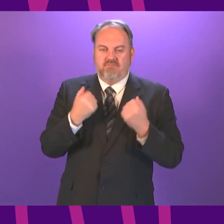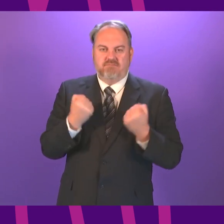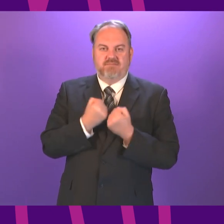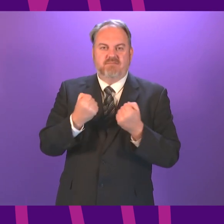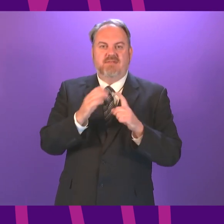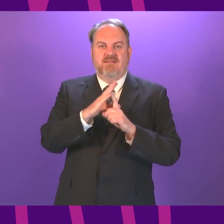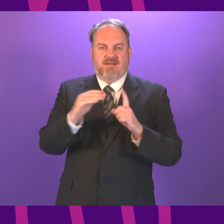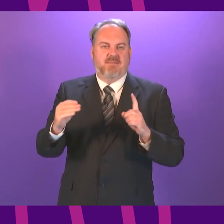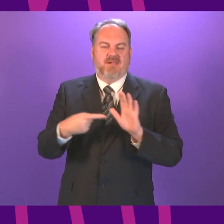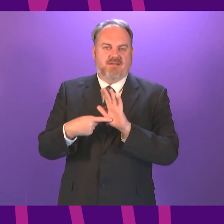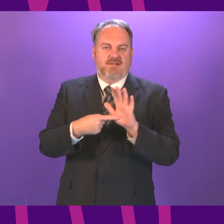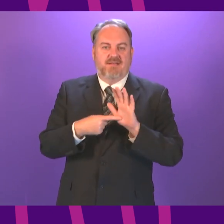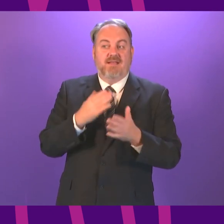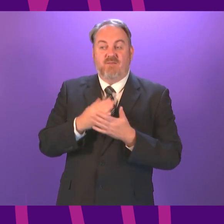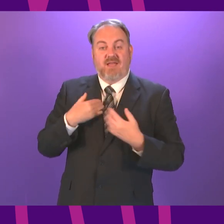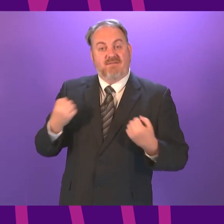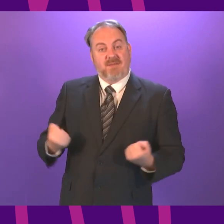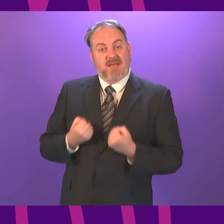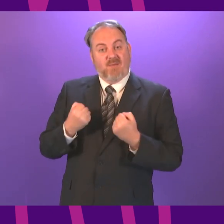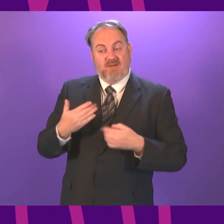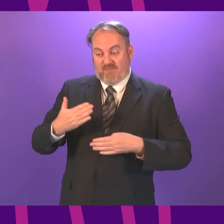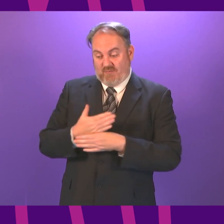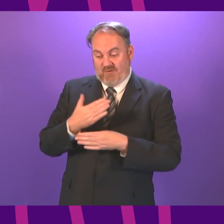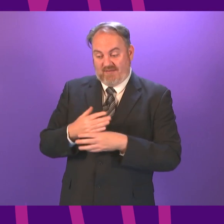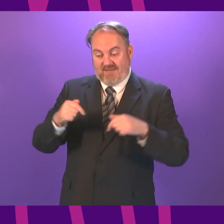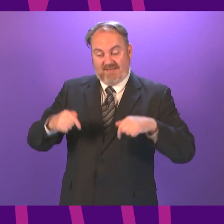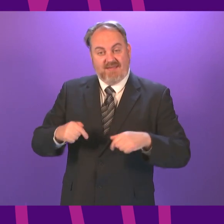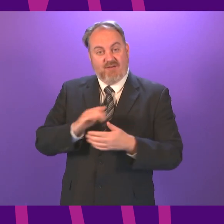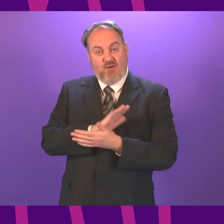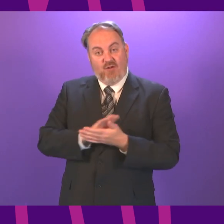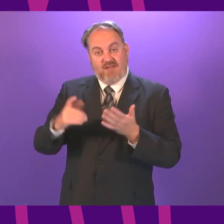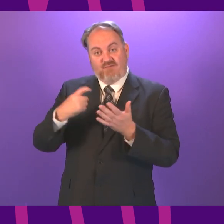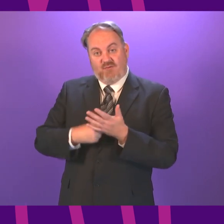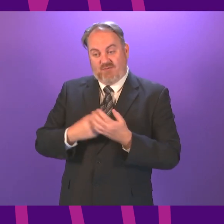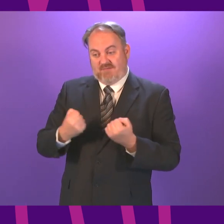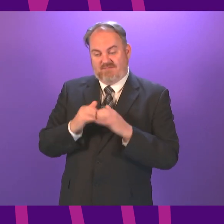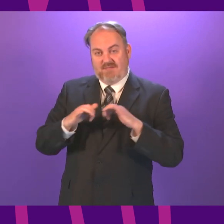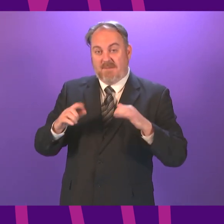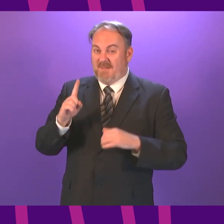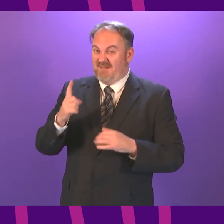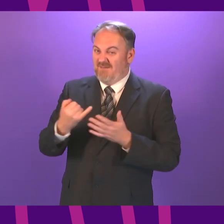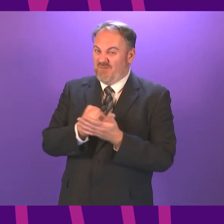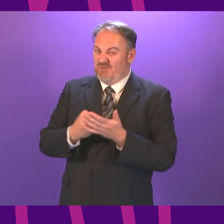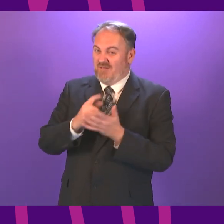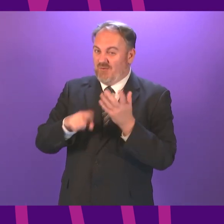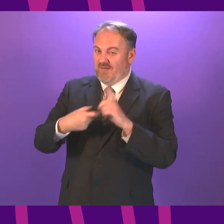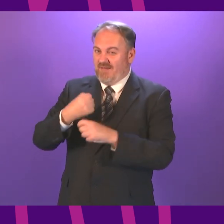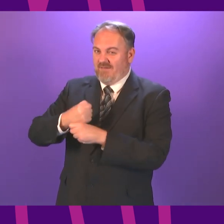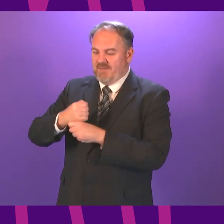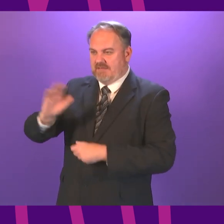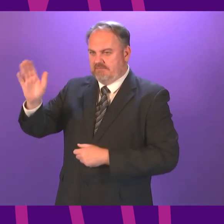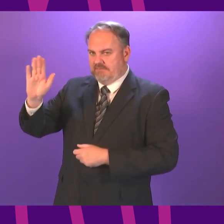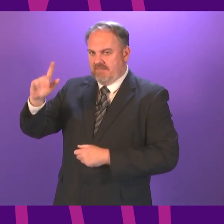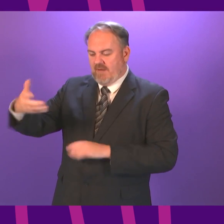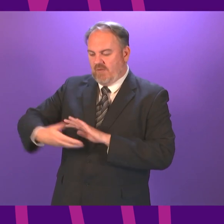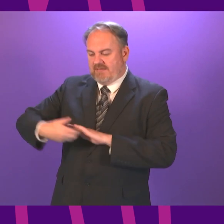we can do when we have powers to act here in Holyrood unfortunately we have a UK government that is still saying that they will take